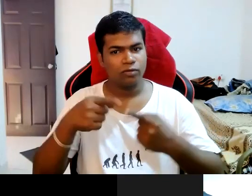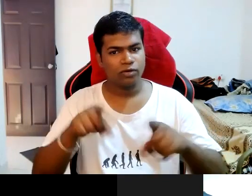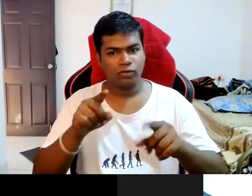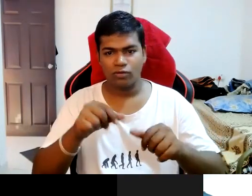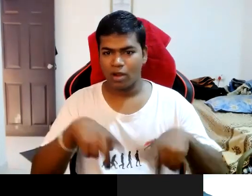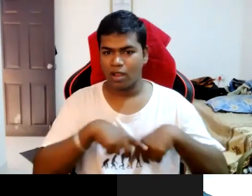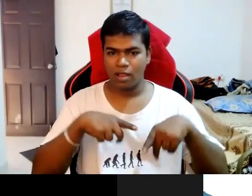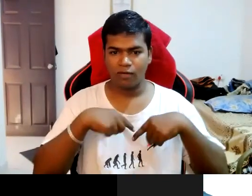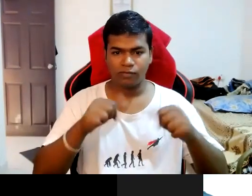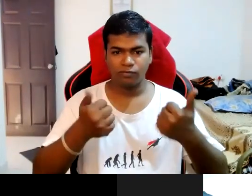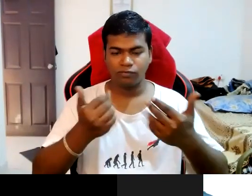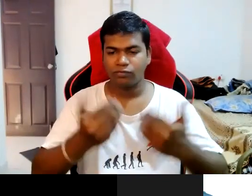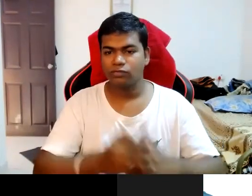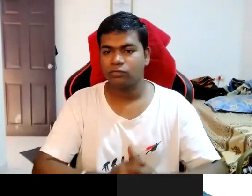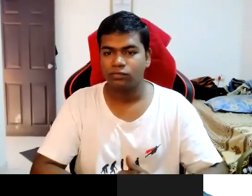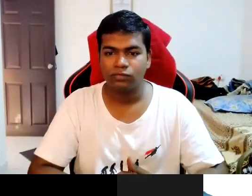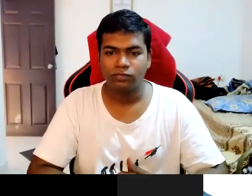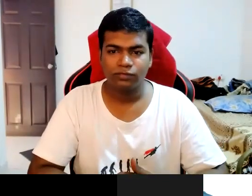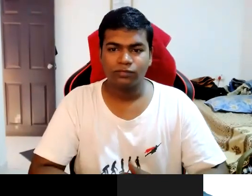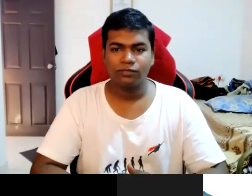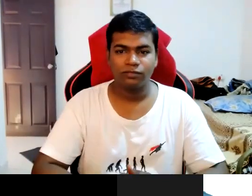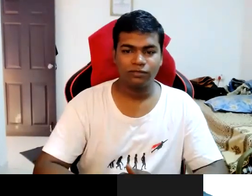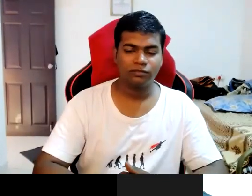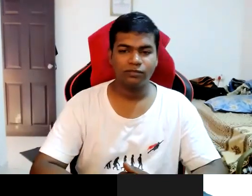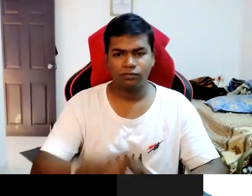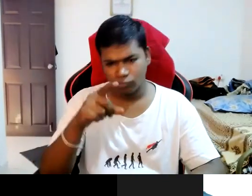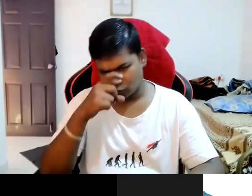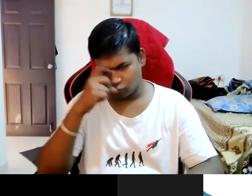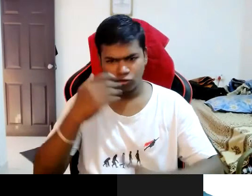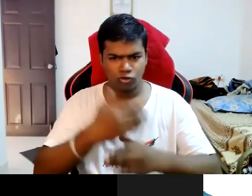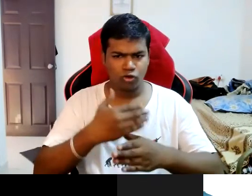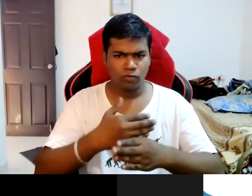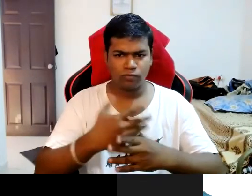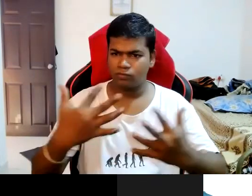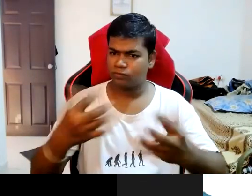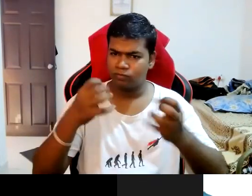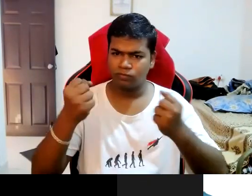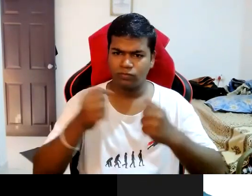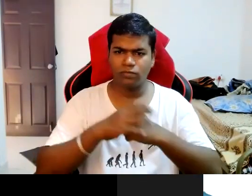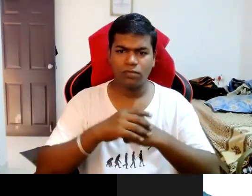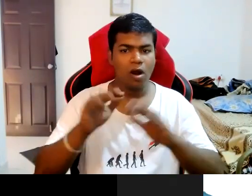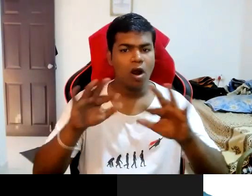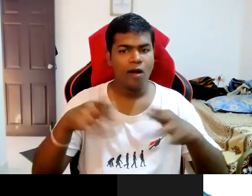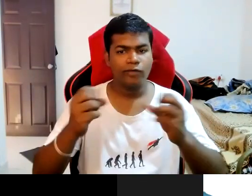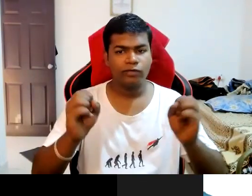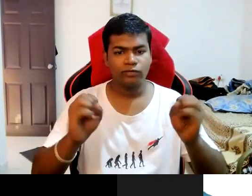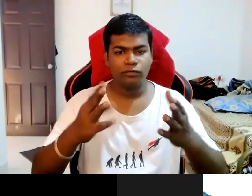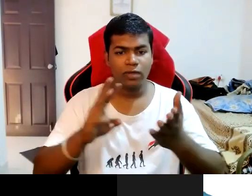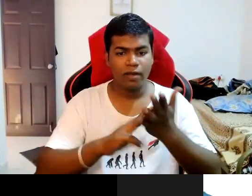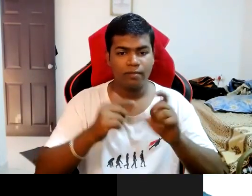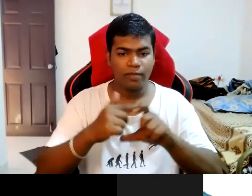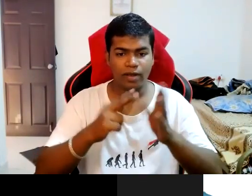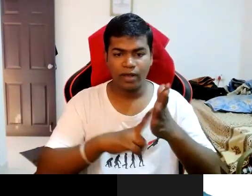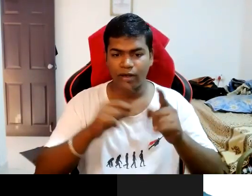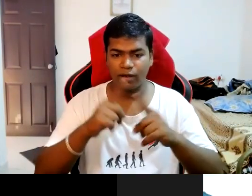so this was about your job everything you achieved how did you start mentoring other